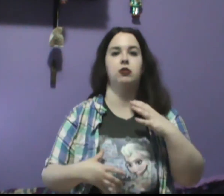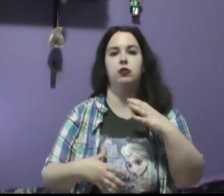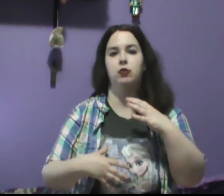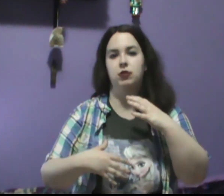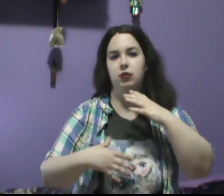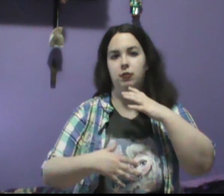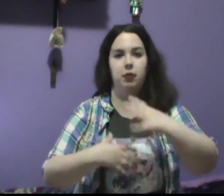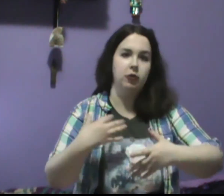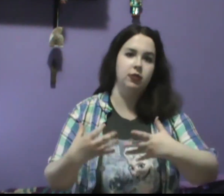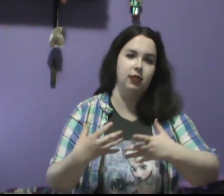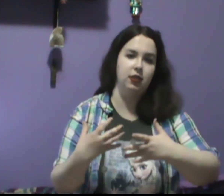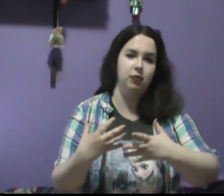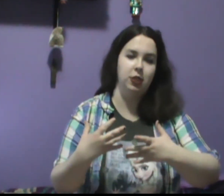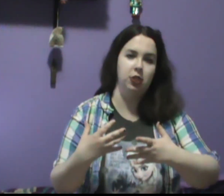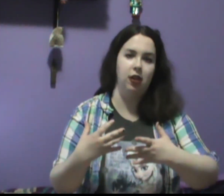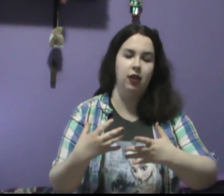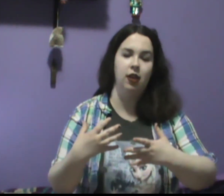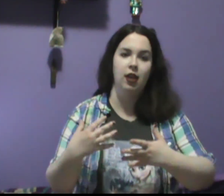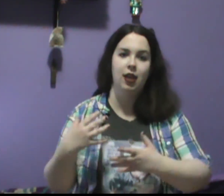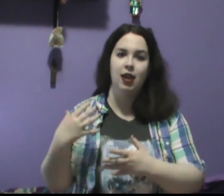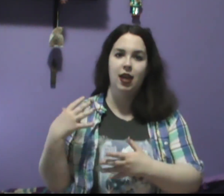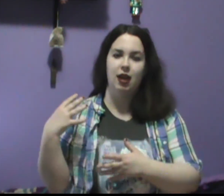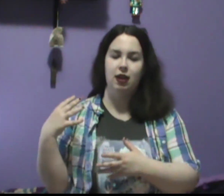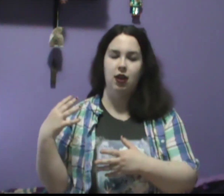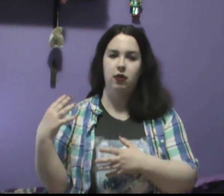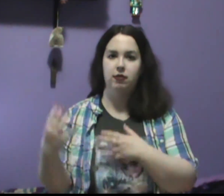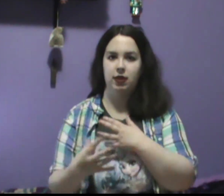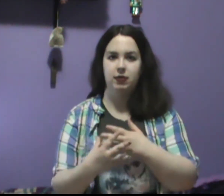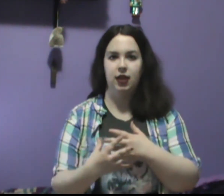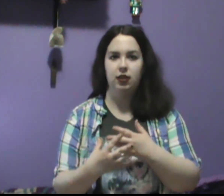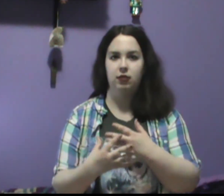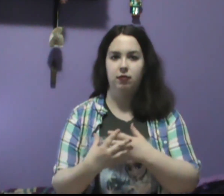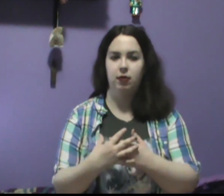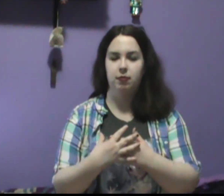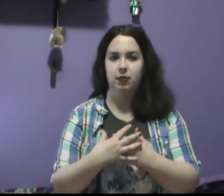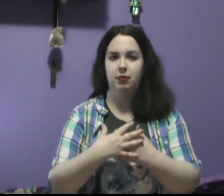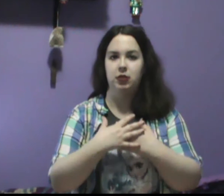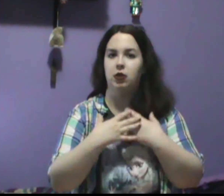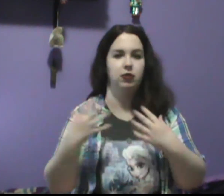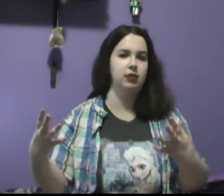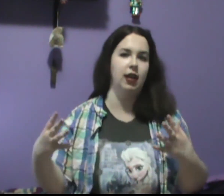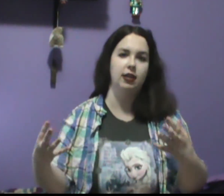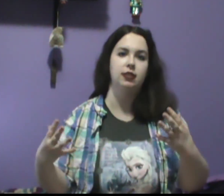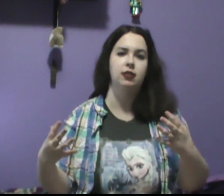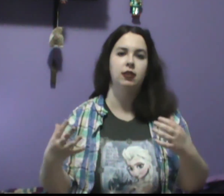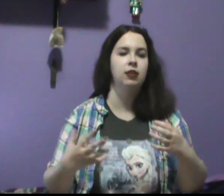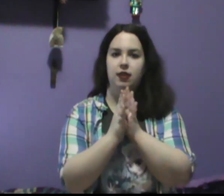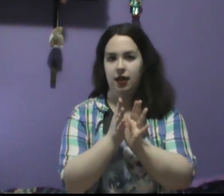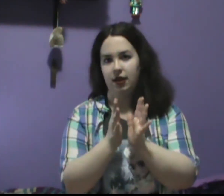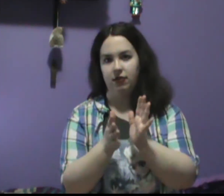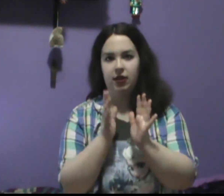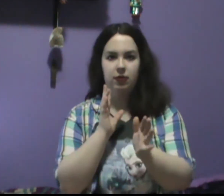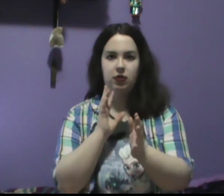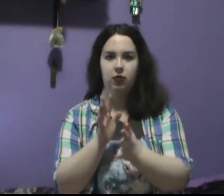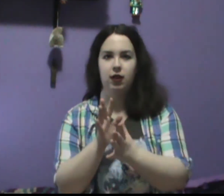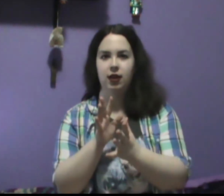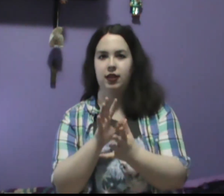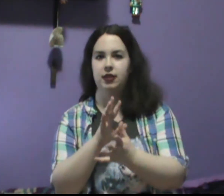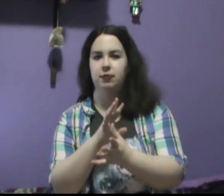chose to approach the situation and how everything was handled from pretty much all sides. Then everything with Nora and this